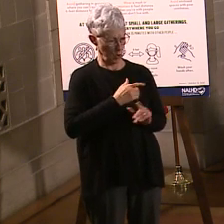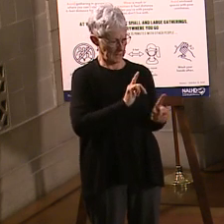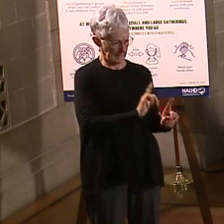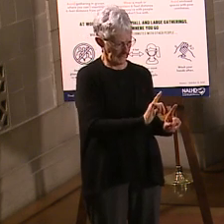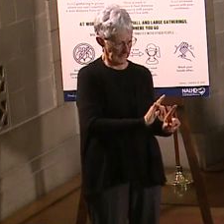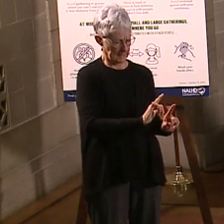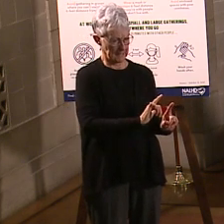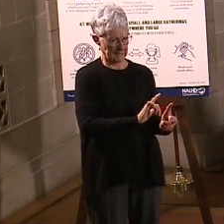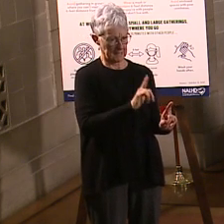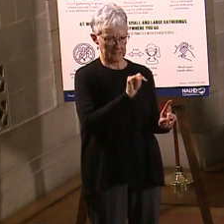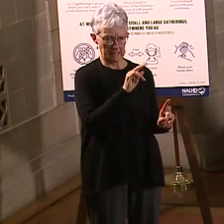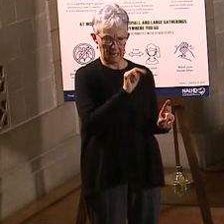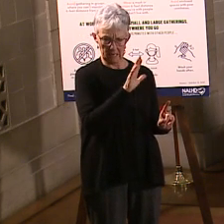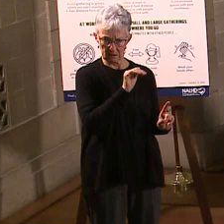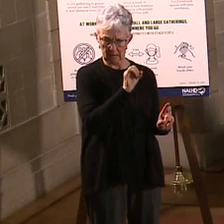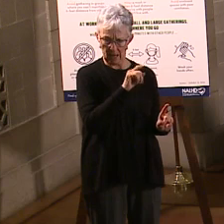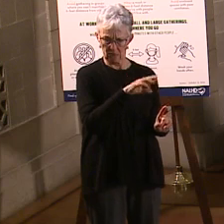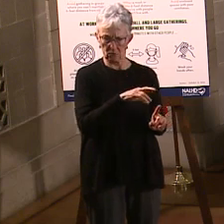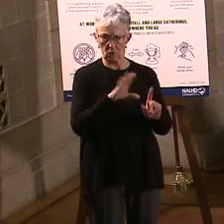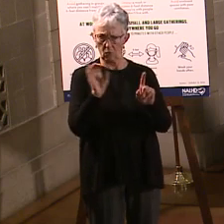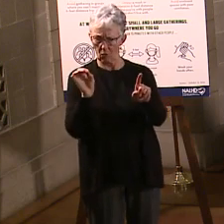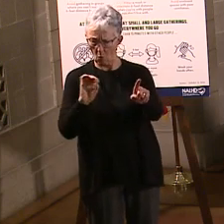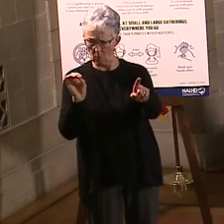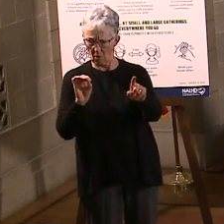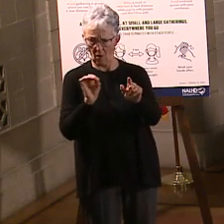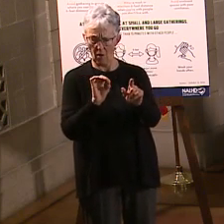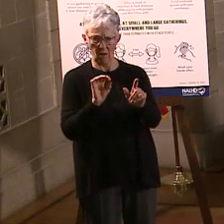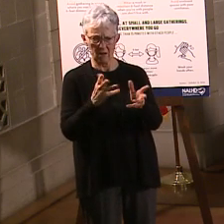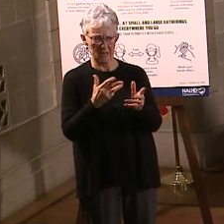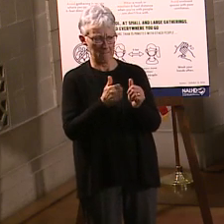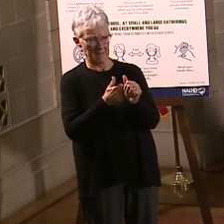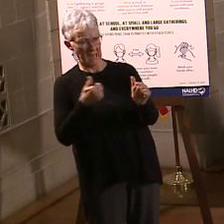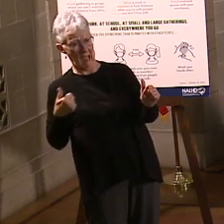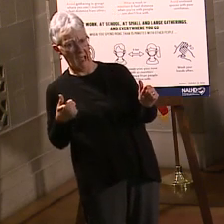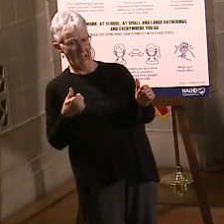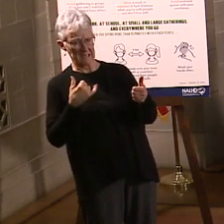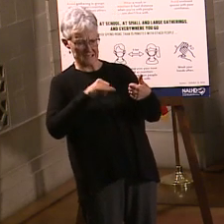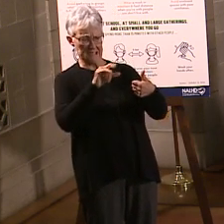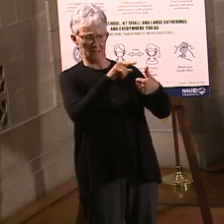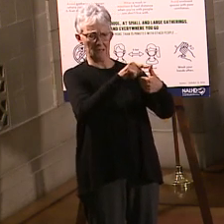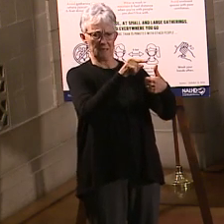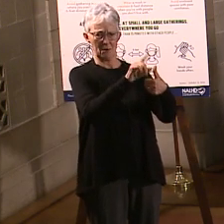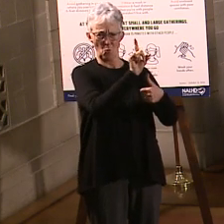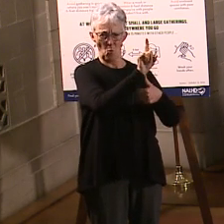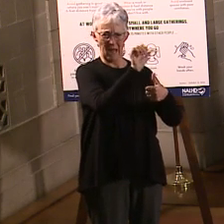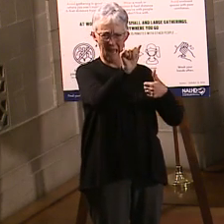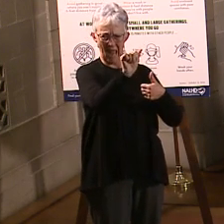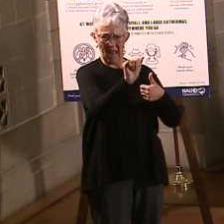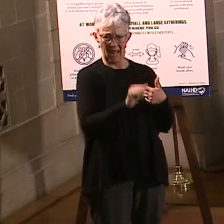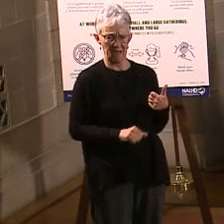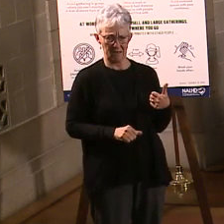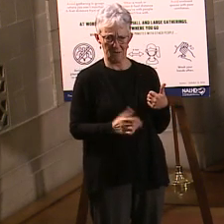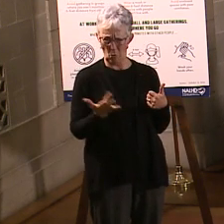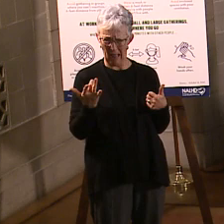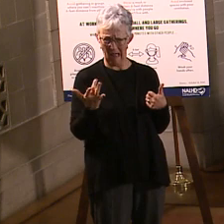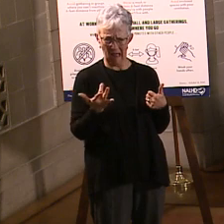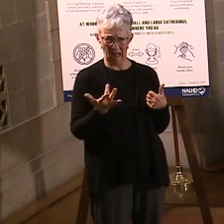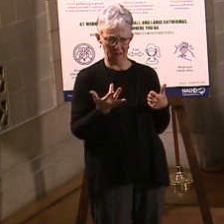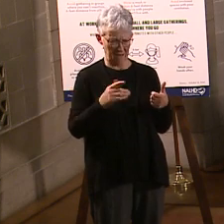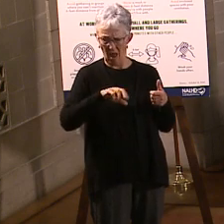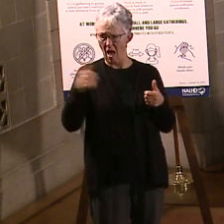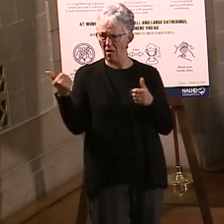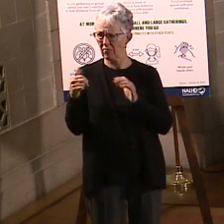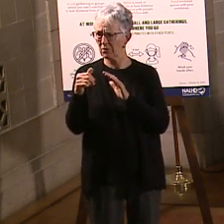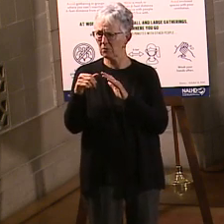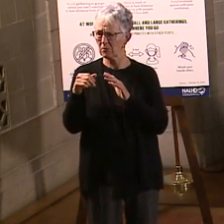Lincoln Lancaster and Douglas County behind the rest of the state as far as getting into Phase 1B. I think there's a variety of reasons, one of which they may